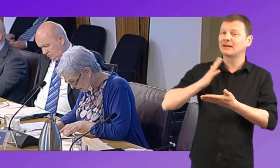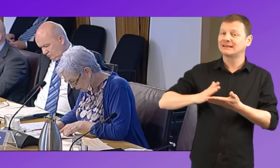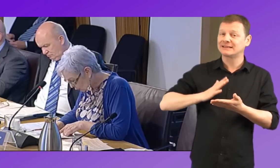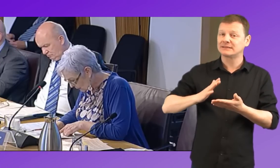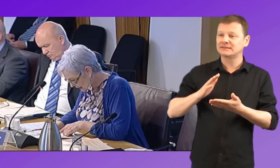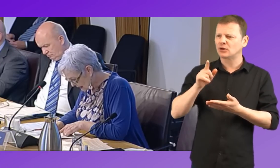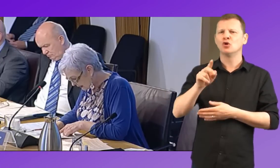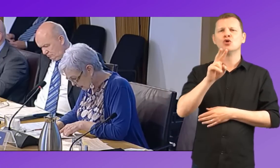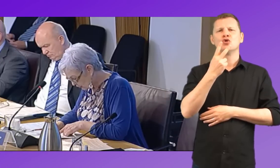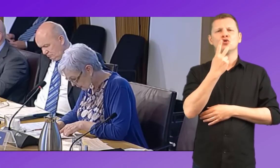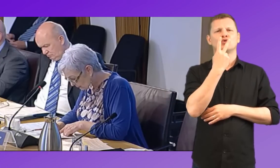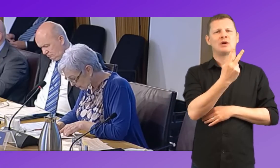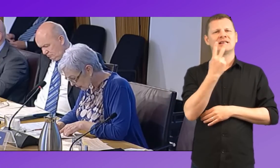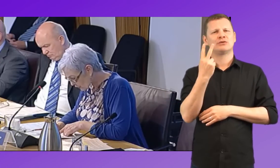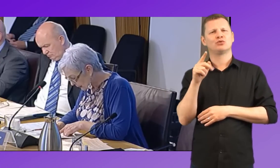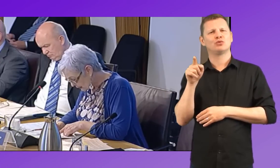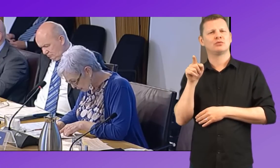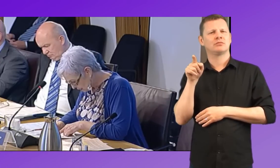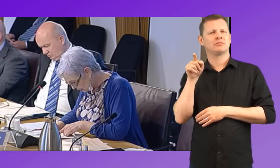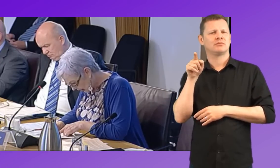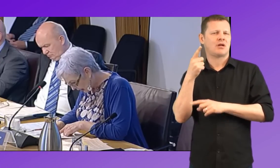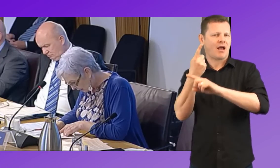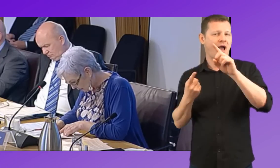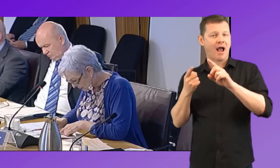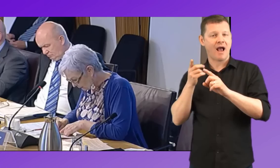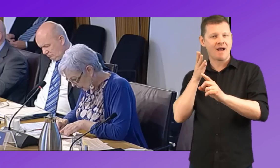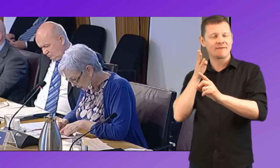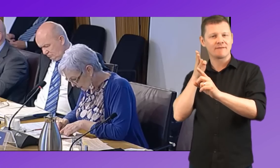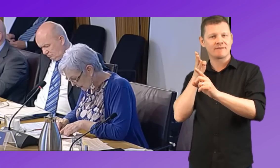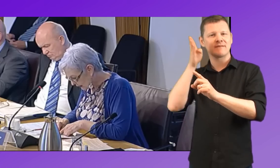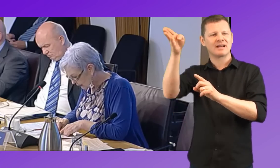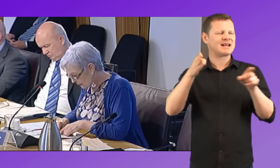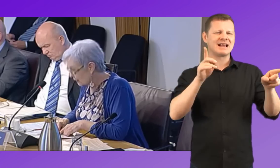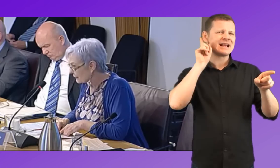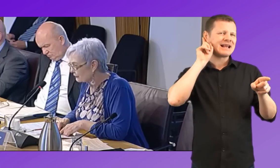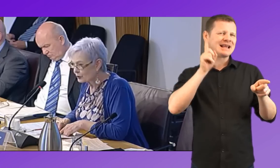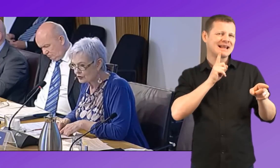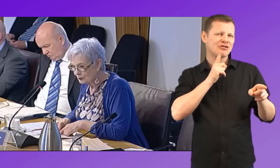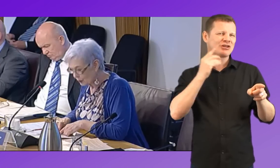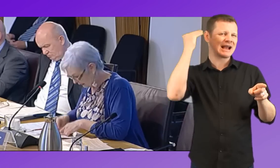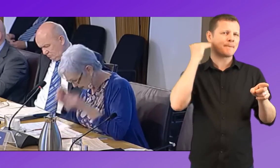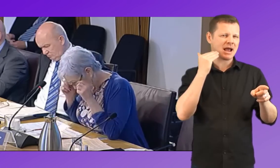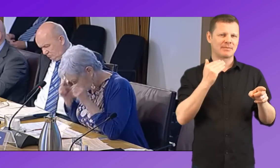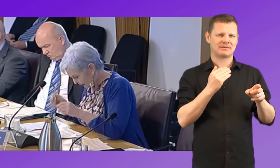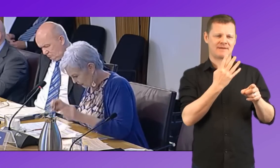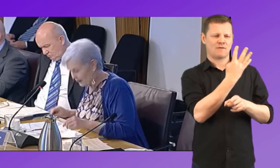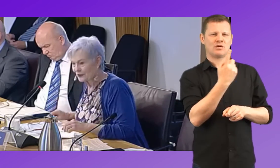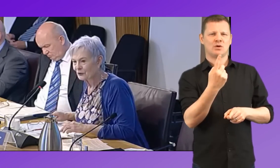the follow up destination is 22 and a half. And with a hearing impairment, 41. Now, as an